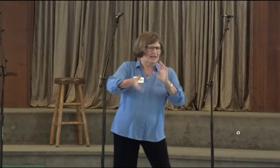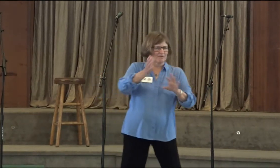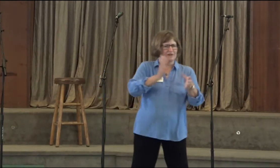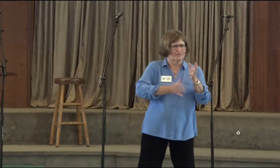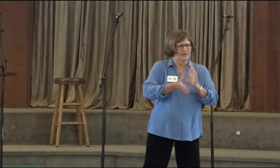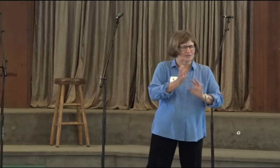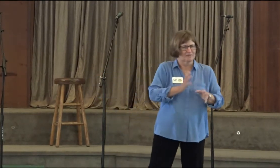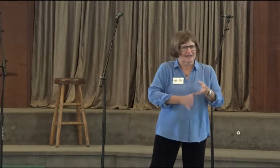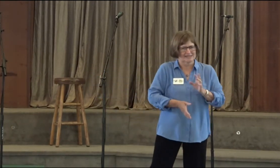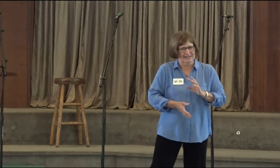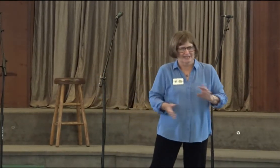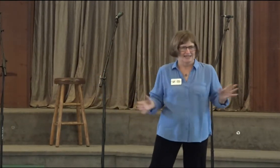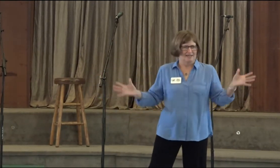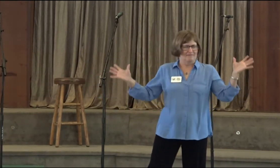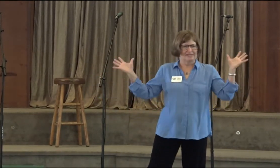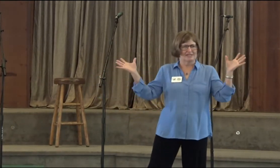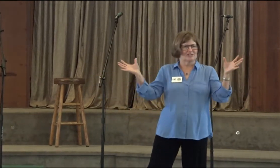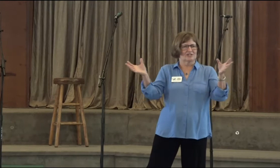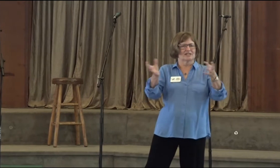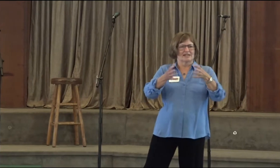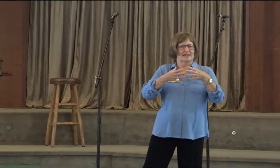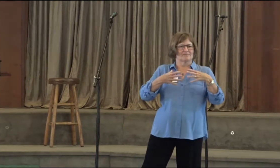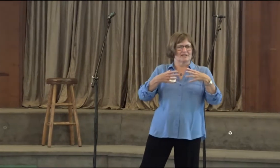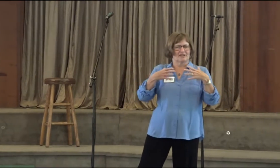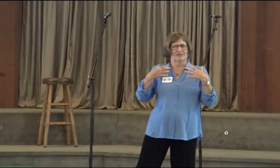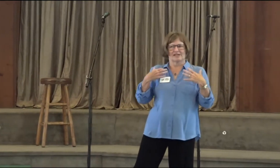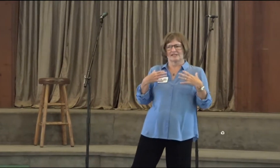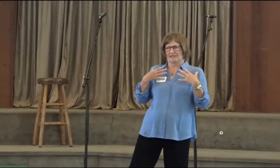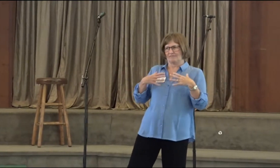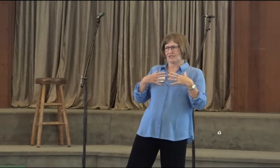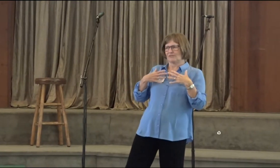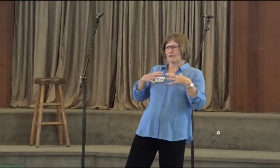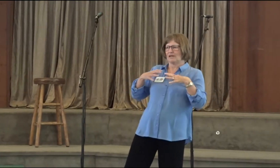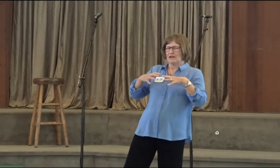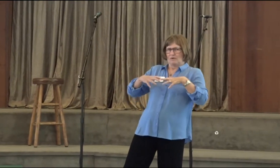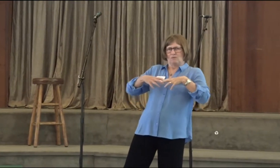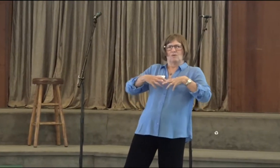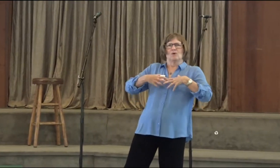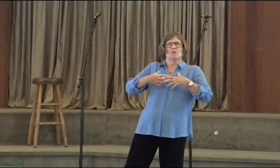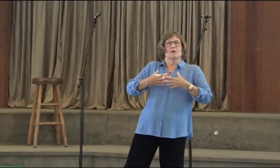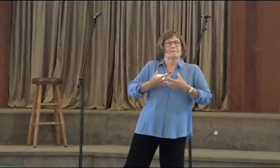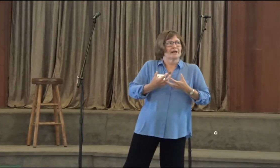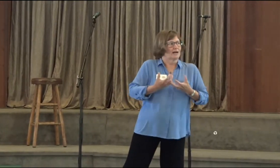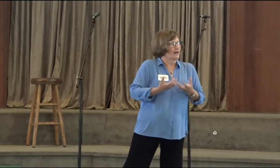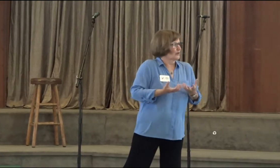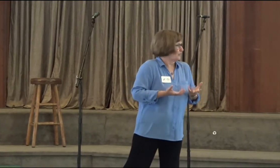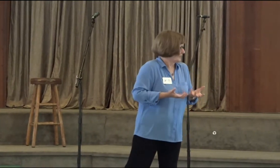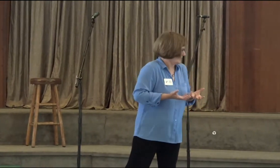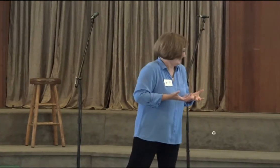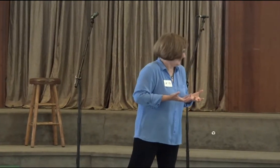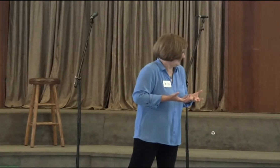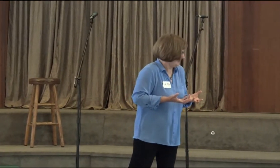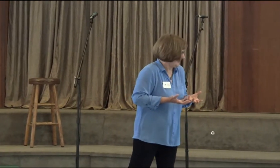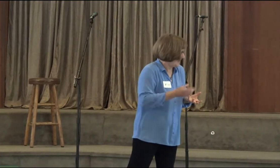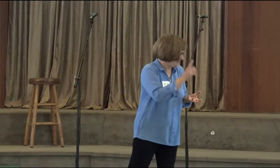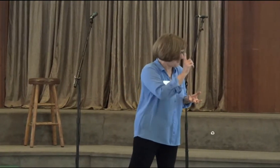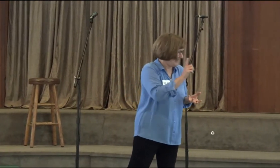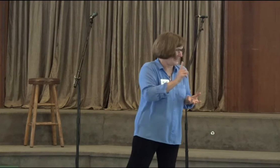the time of my father's passing, my sisters and I came together and something just went, whoa, my heart opened.